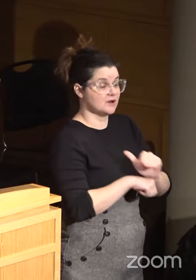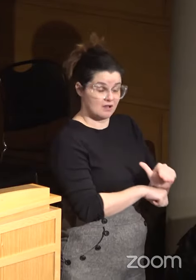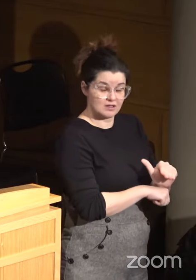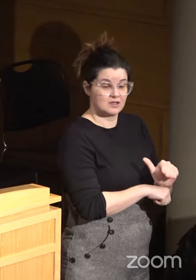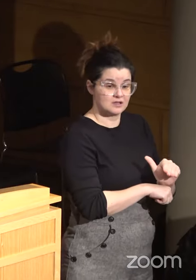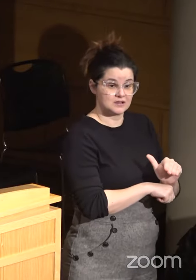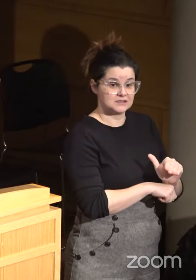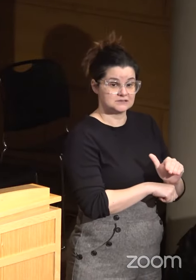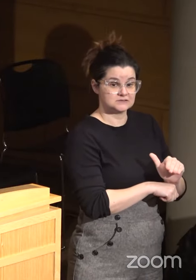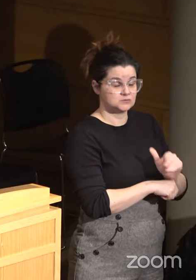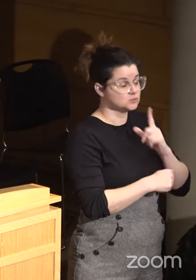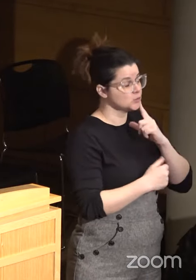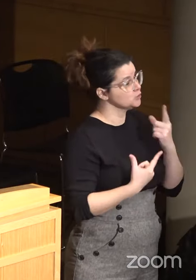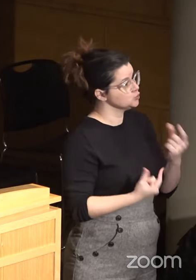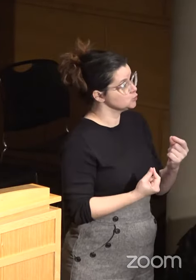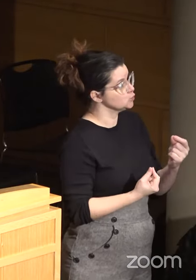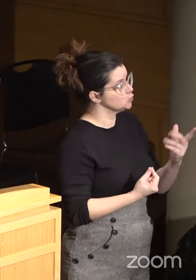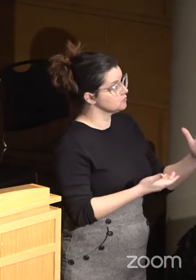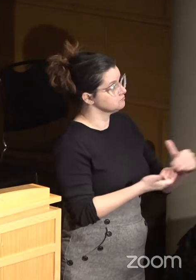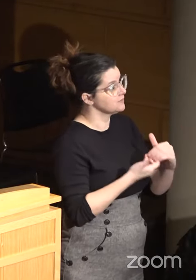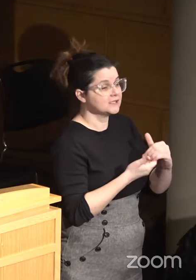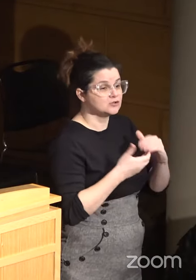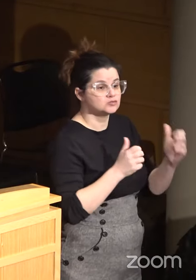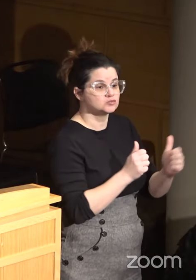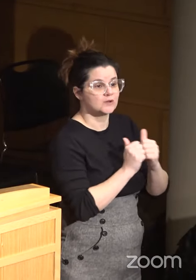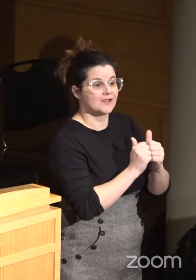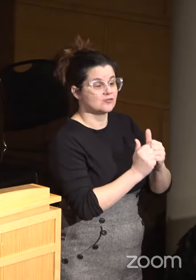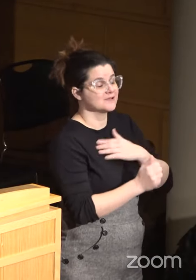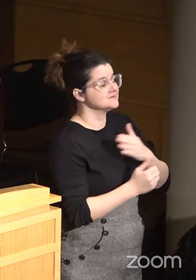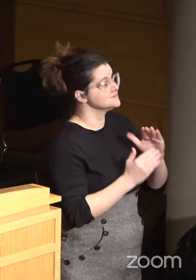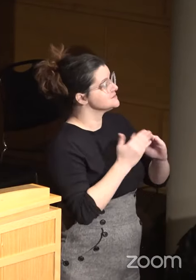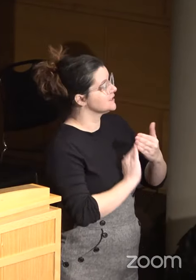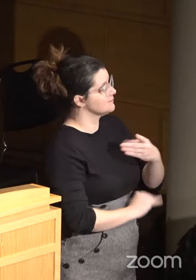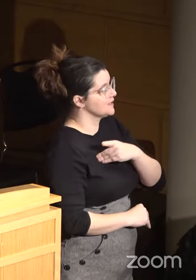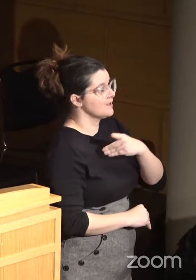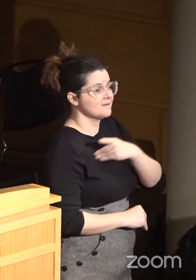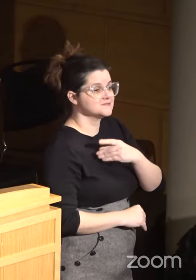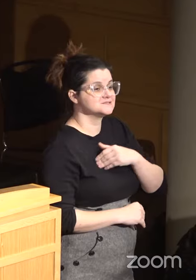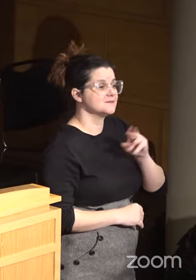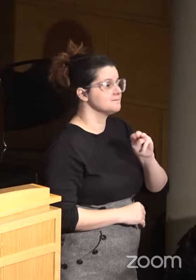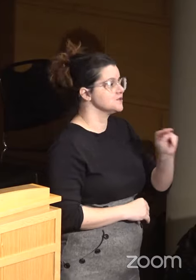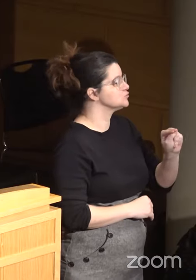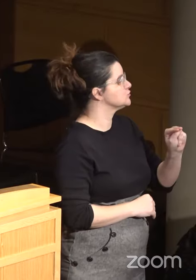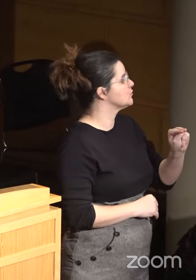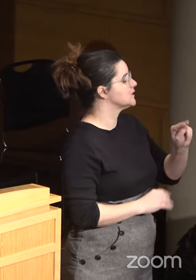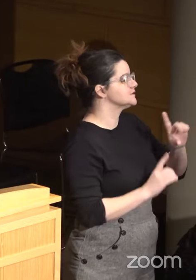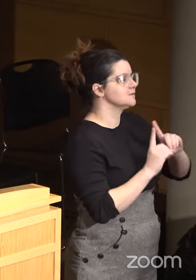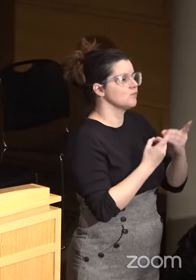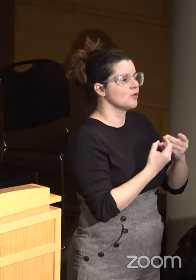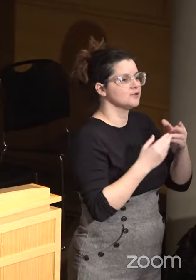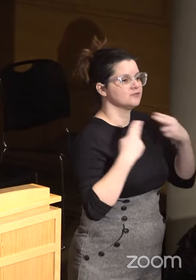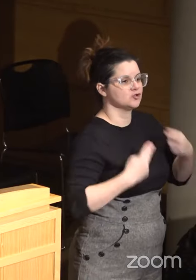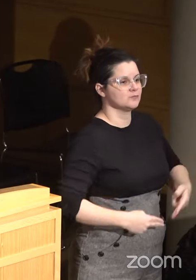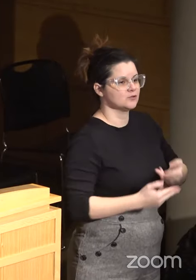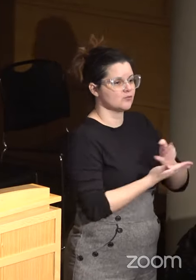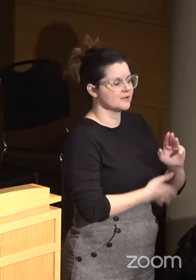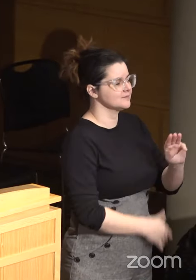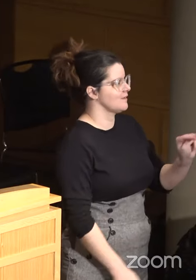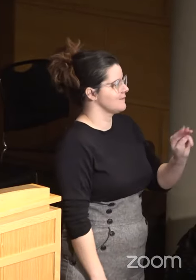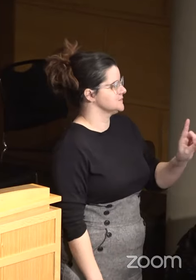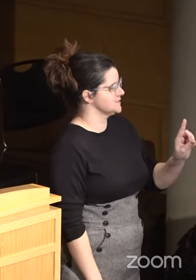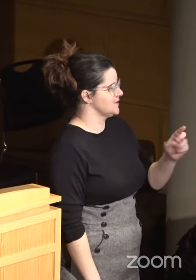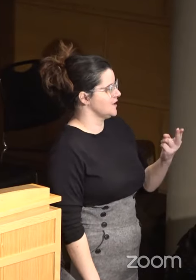we joined together because the city of Minneapolis and the Minnesota Department of Human Rights reached a court